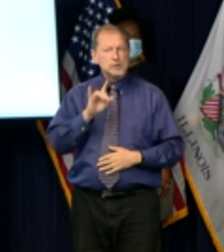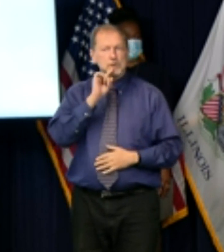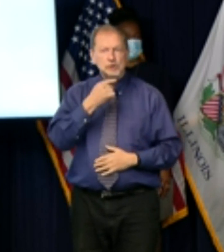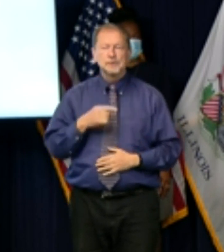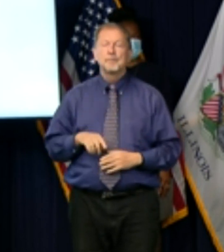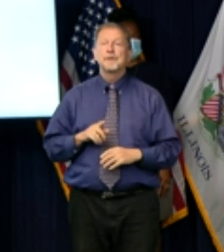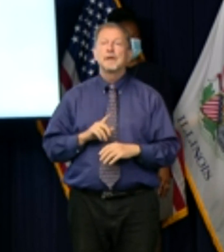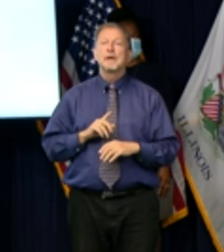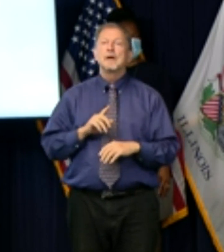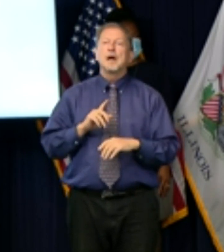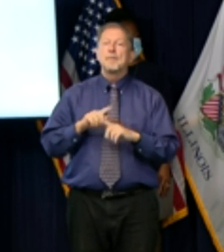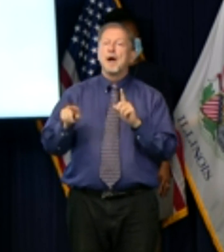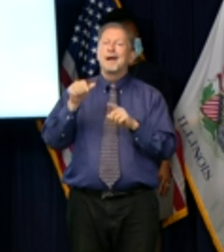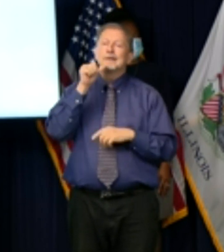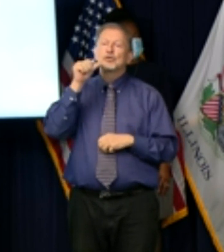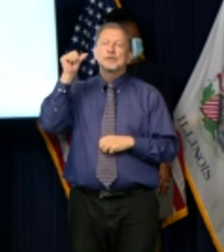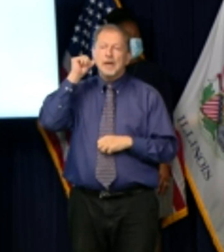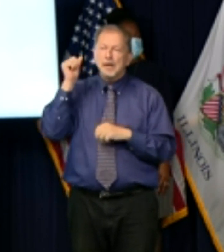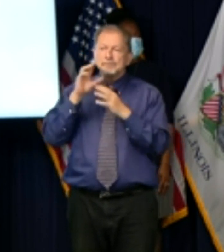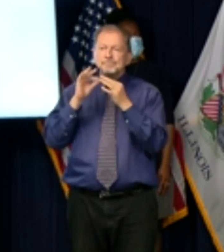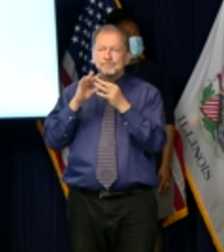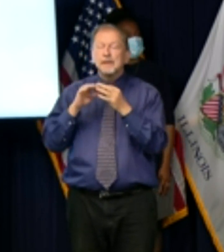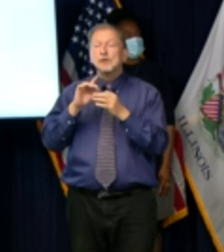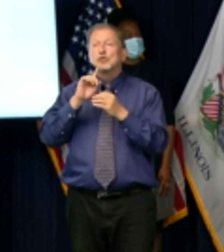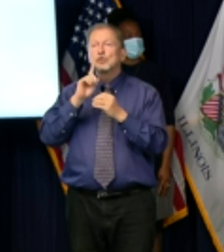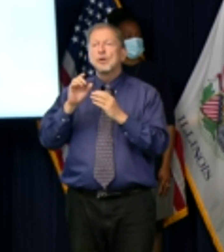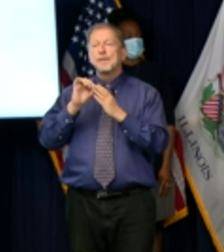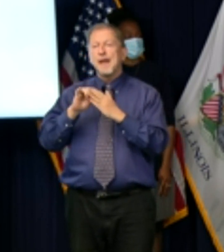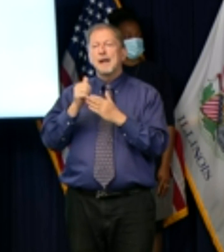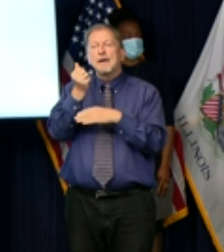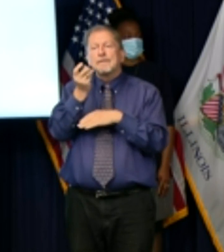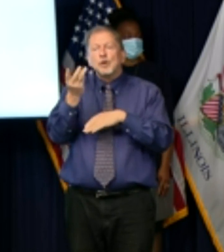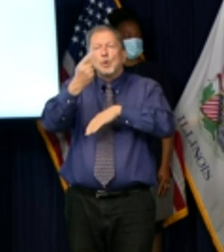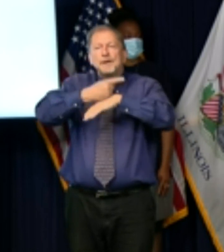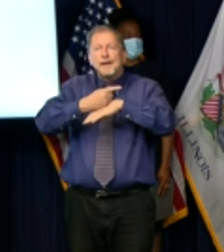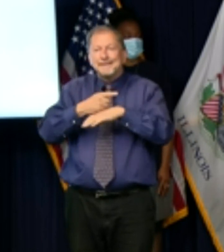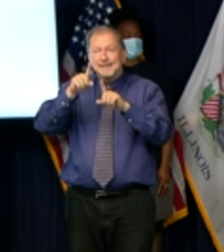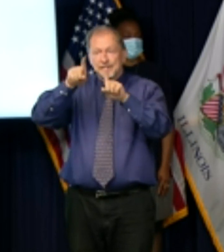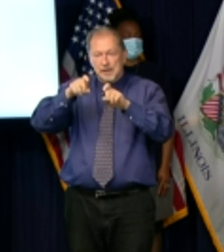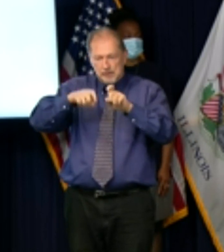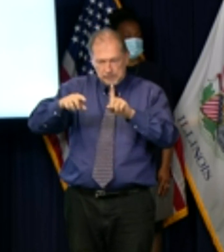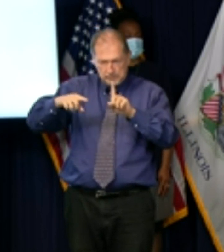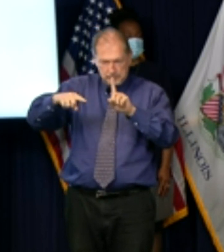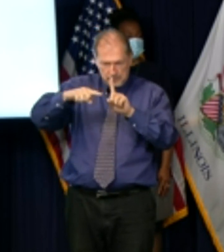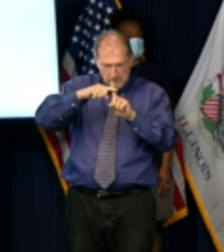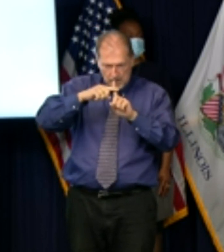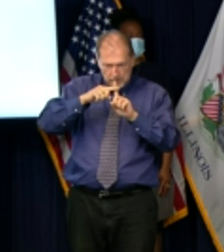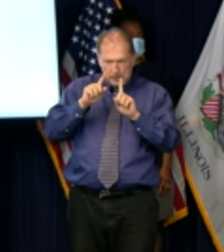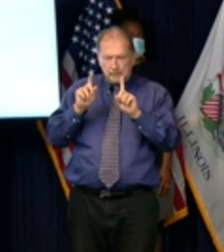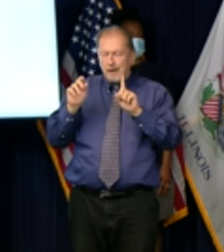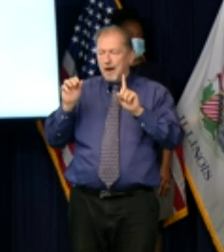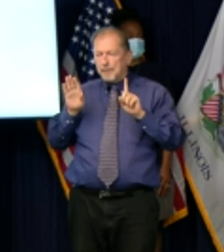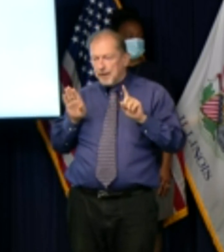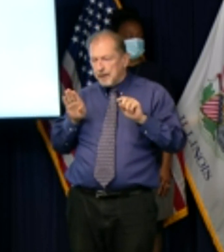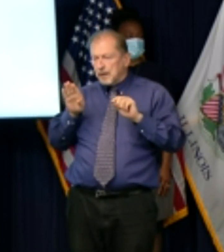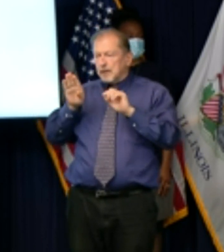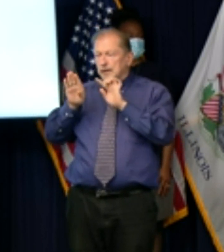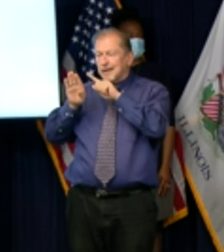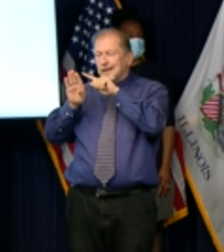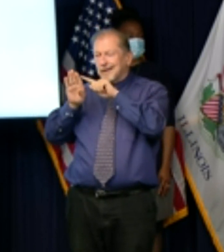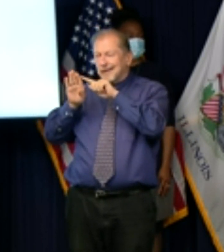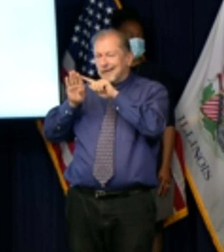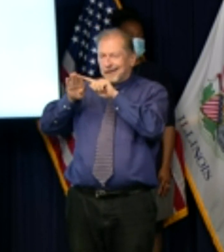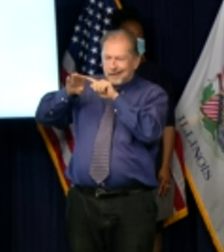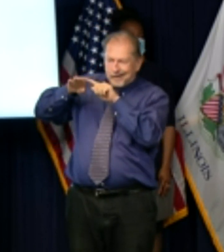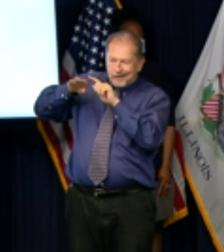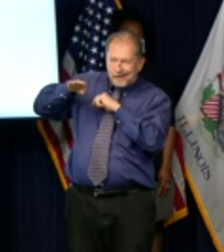eric yesterday had mentioned and it's true that we had a few days of moderated i say moderated it really was just a flat